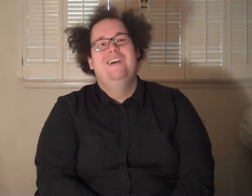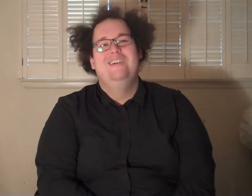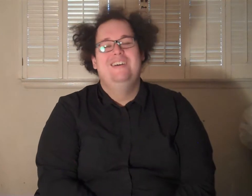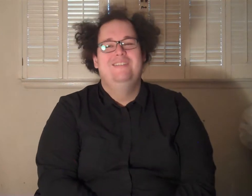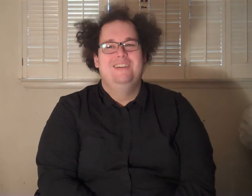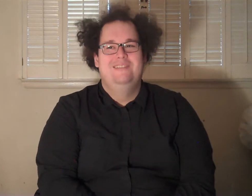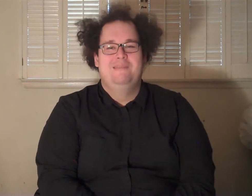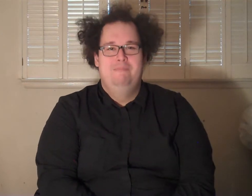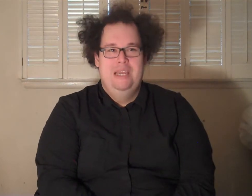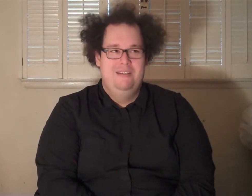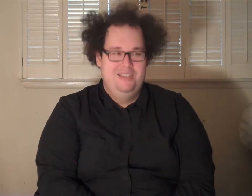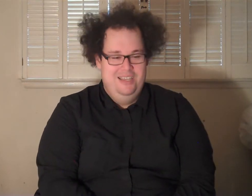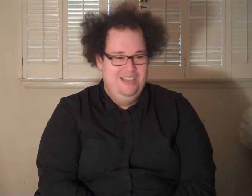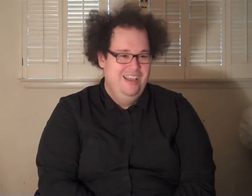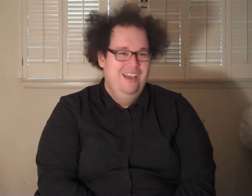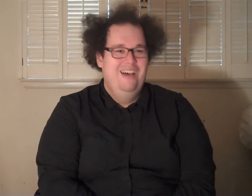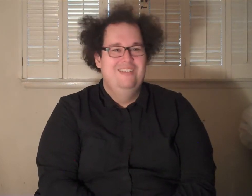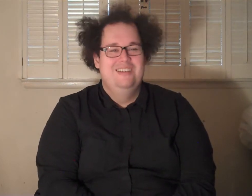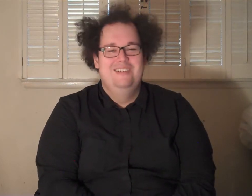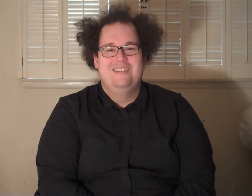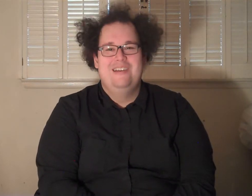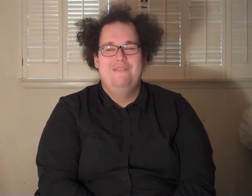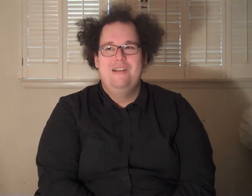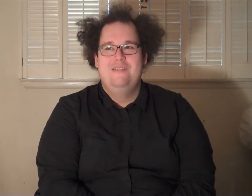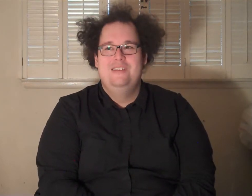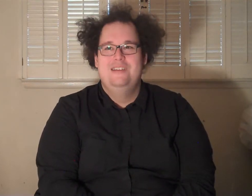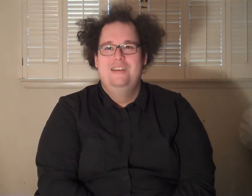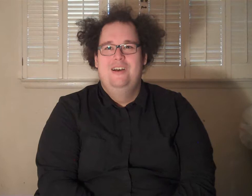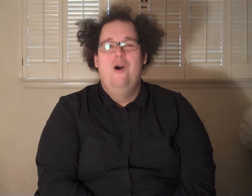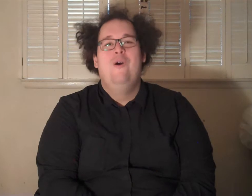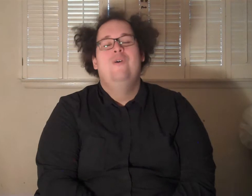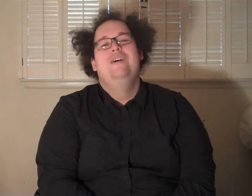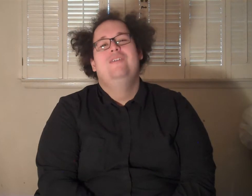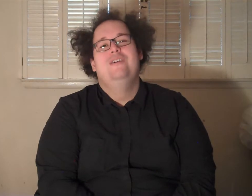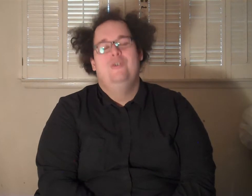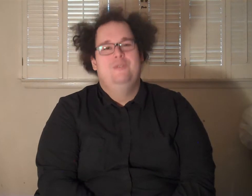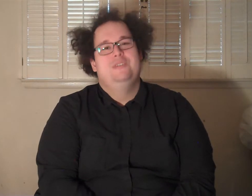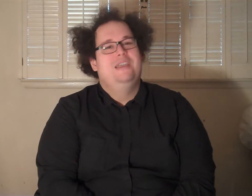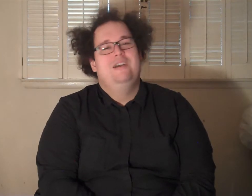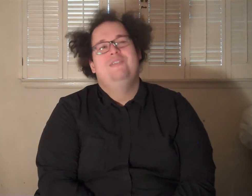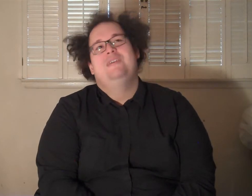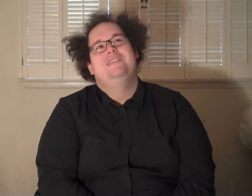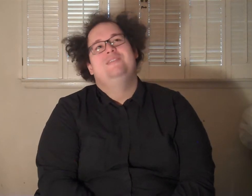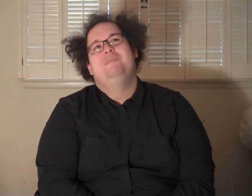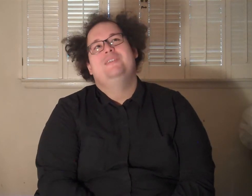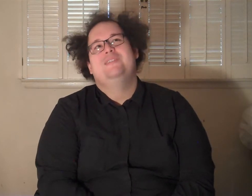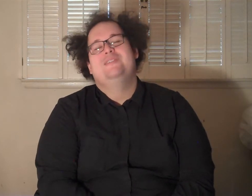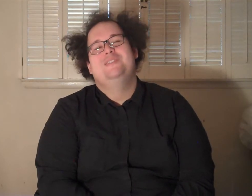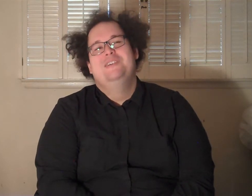Oh, yeah. Oh, it was embarrassing. I was like, oh, crap. I forgot what it was. Oh, it, oh, there was, I can't, I remember I said, I'll spoil this. shoot.